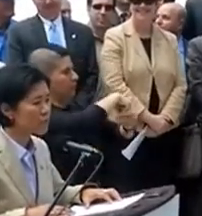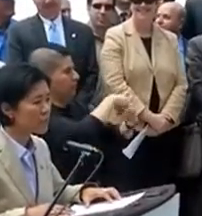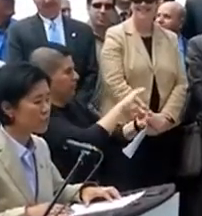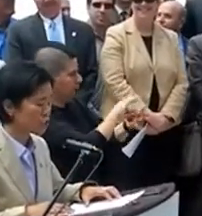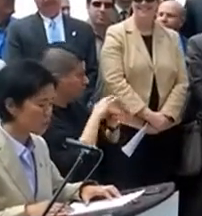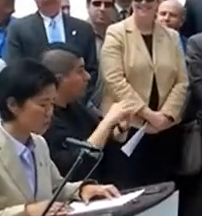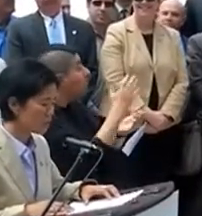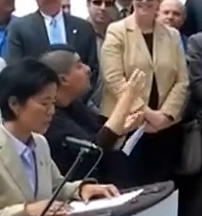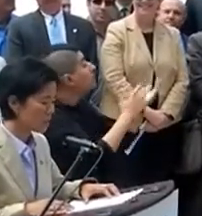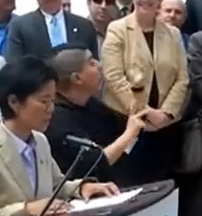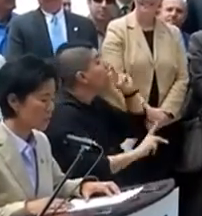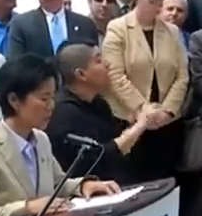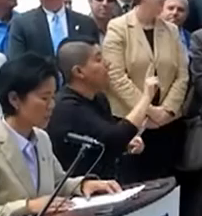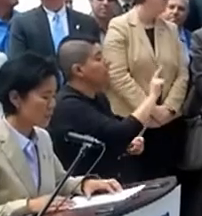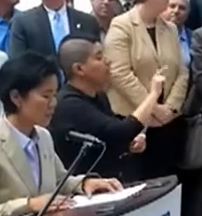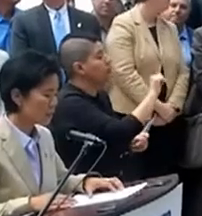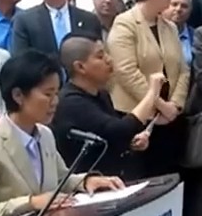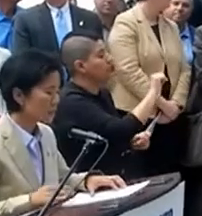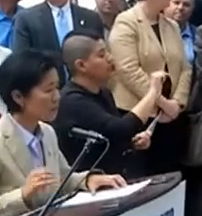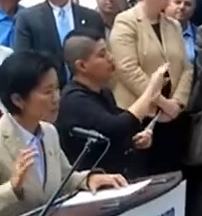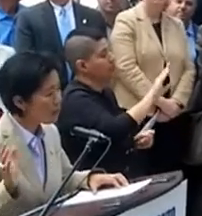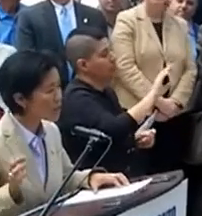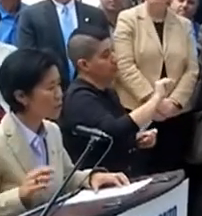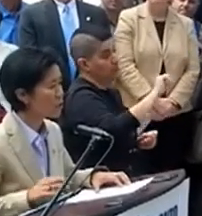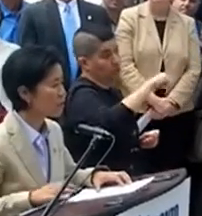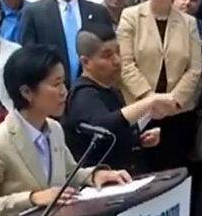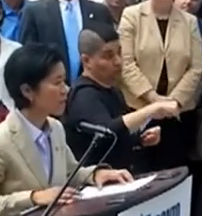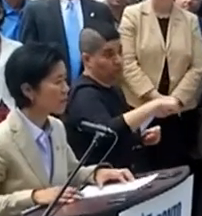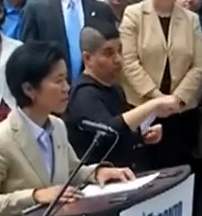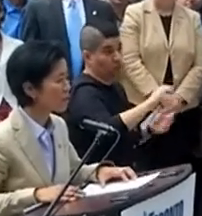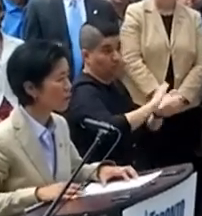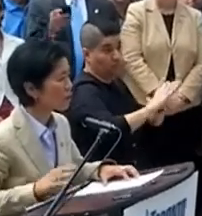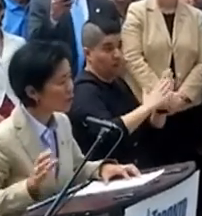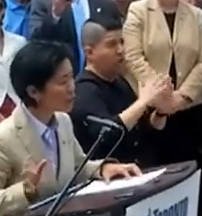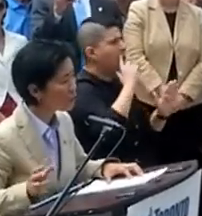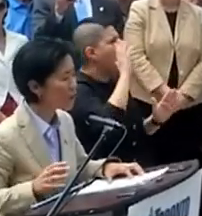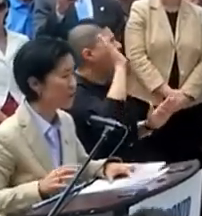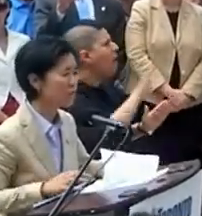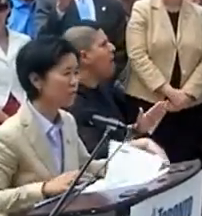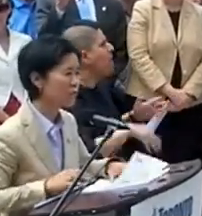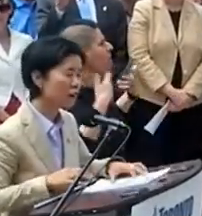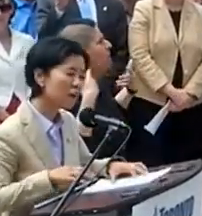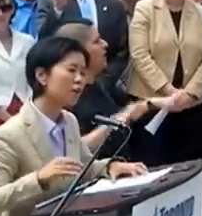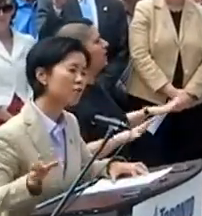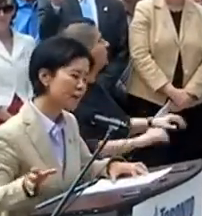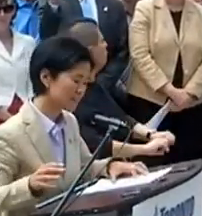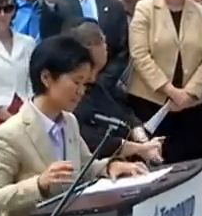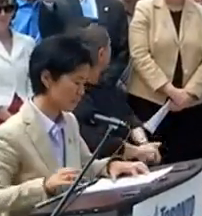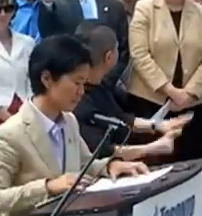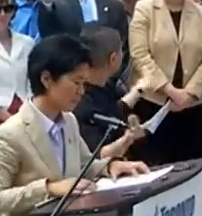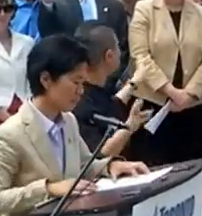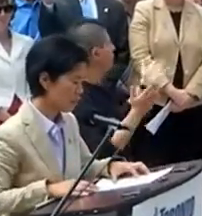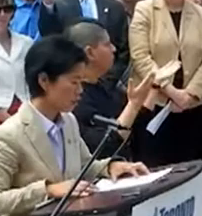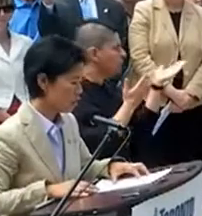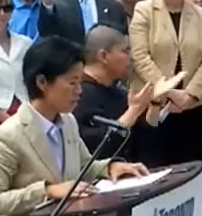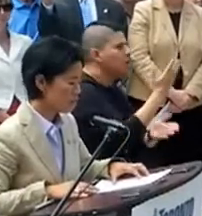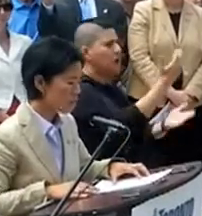the LGBTQ community is beyond this sort of thing. We've already arrived. We've got our rights.